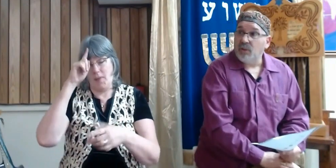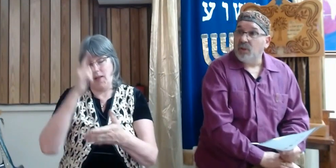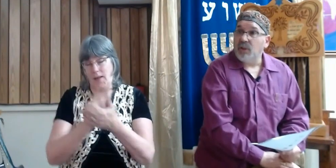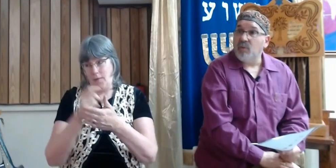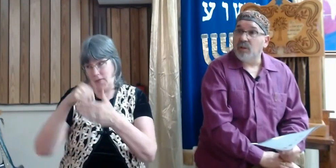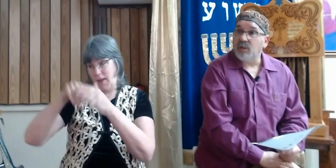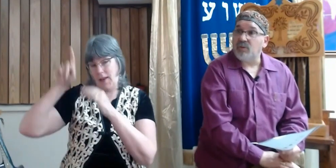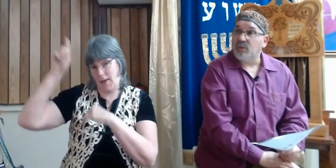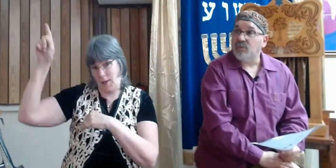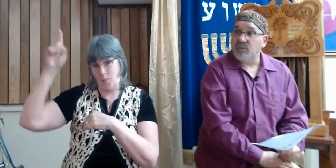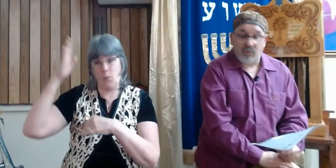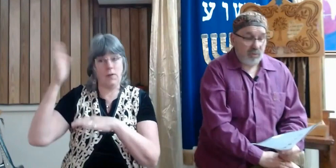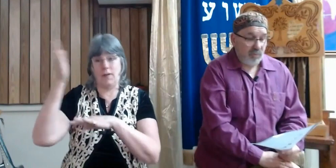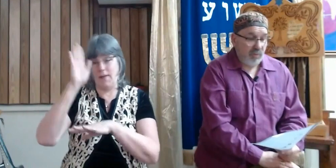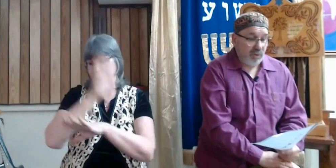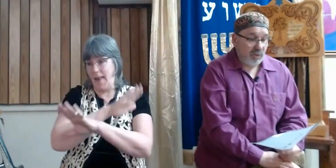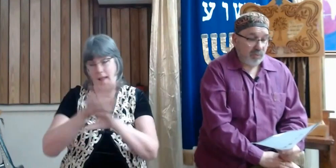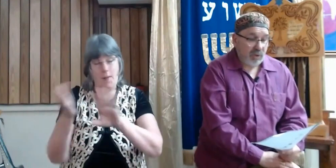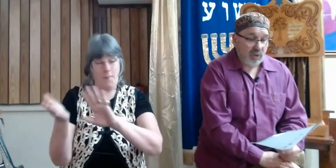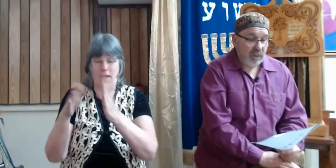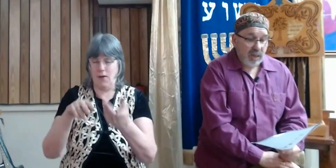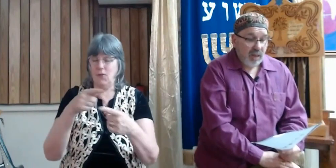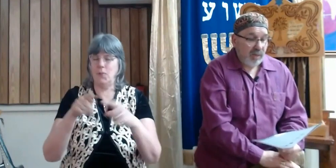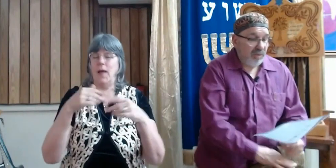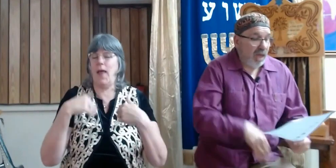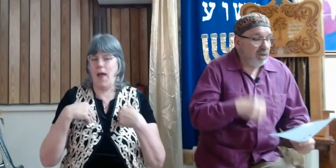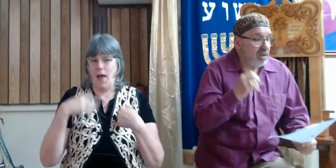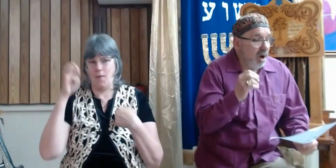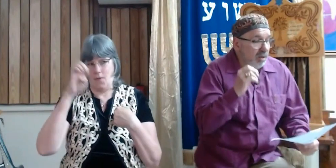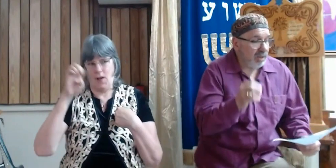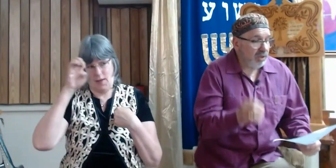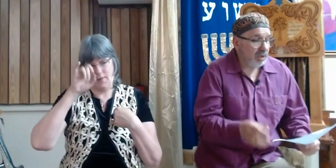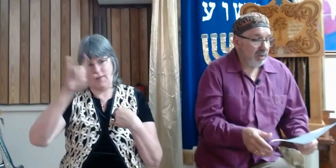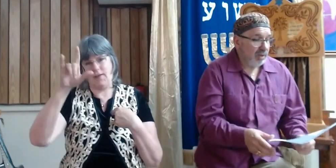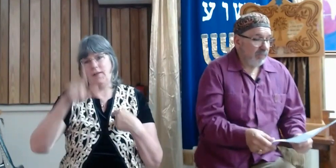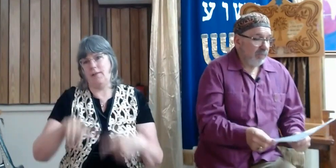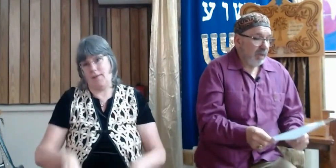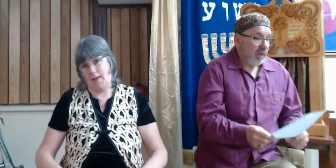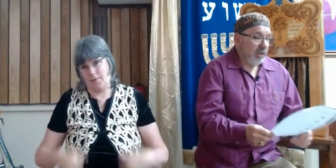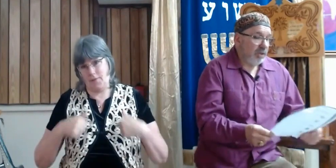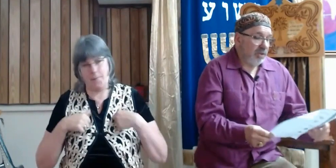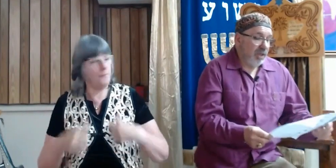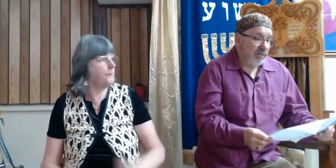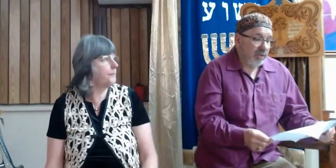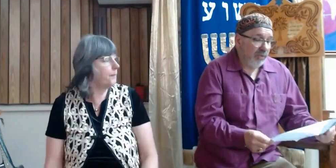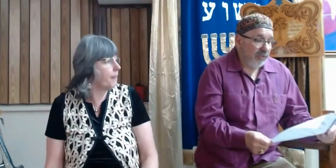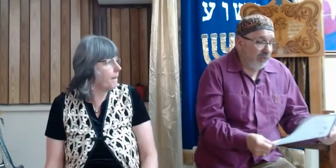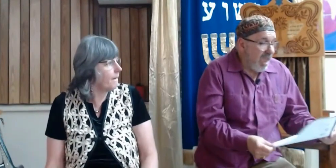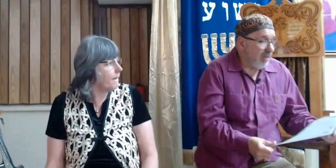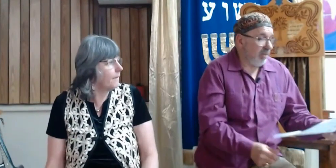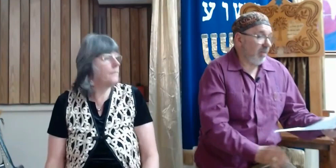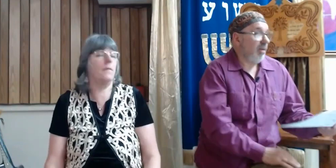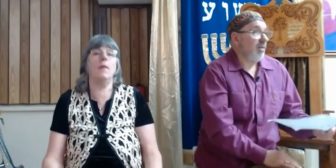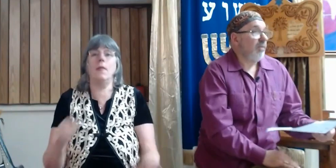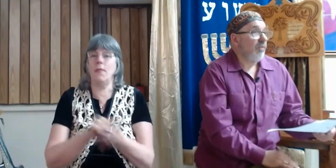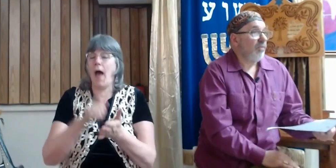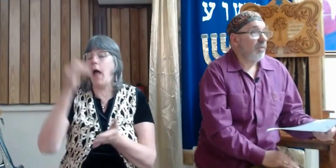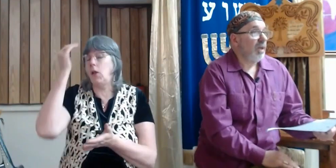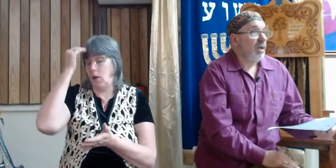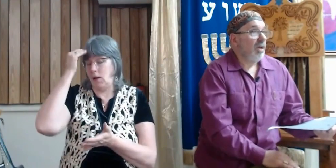he wanted to be with us, that knowledge should give us faith